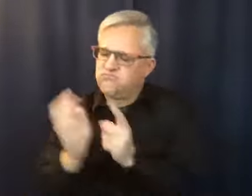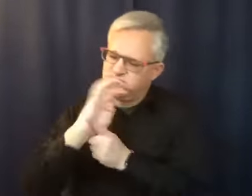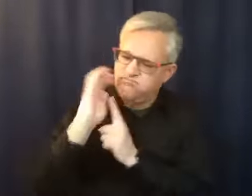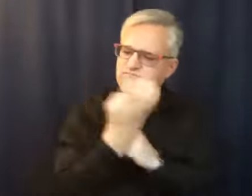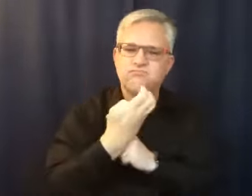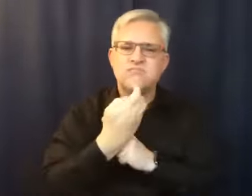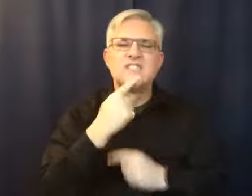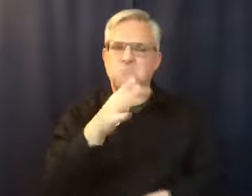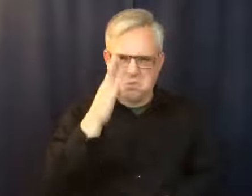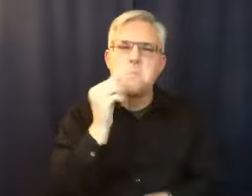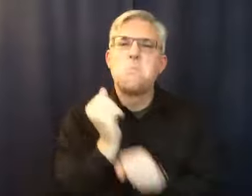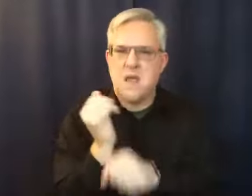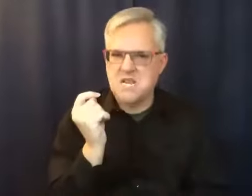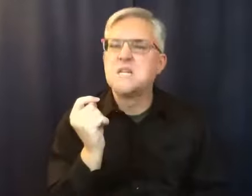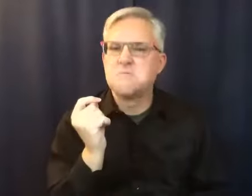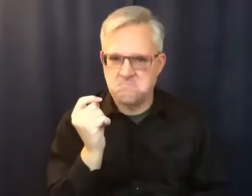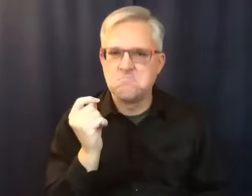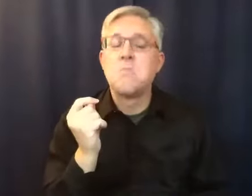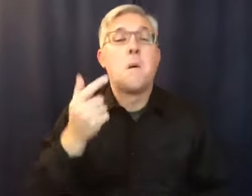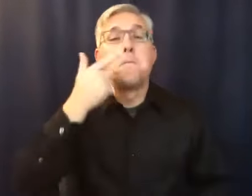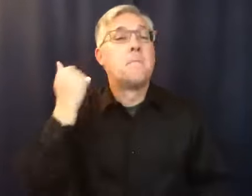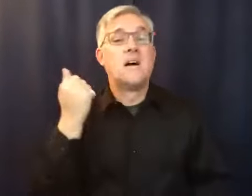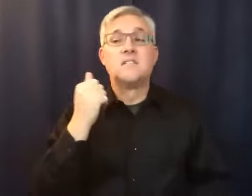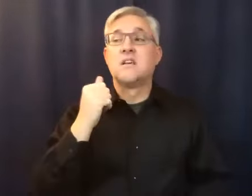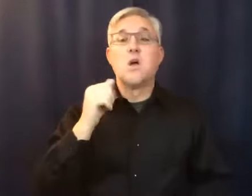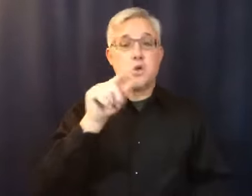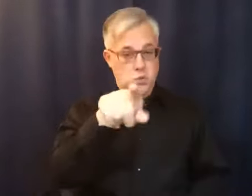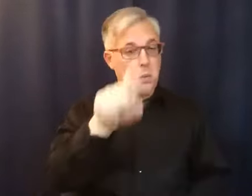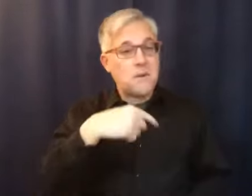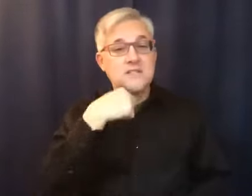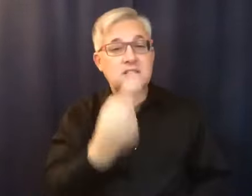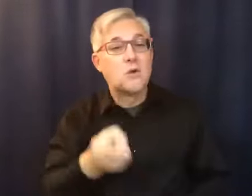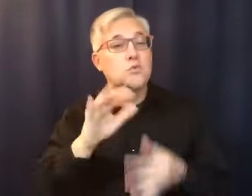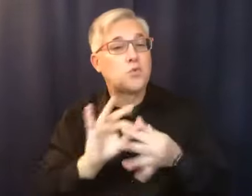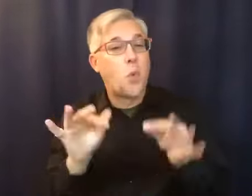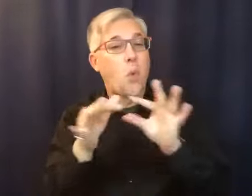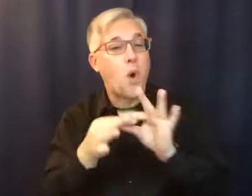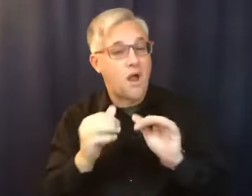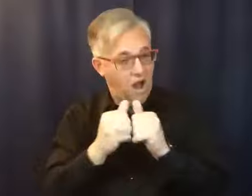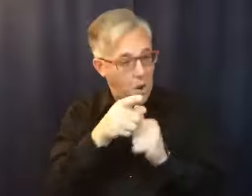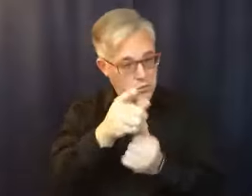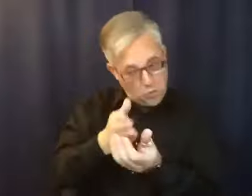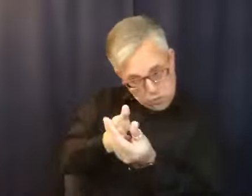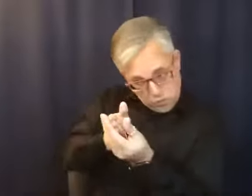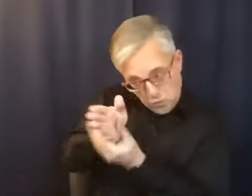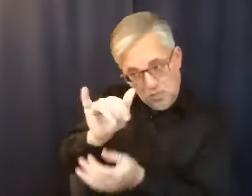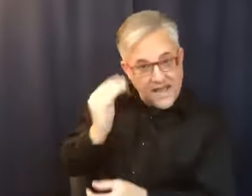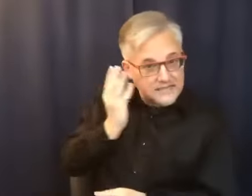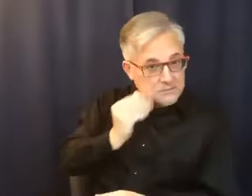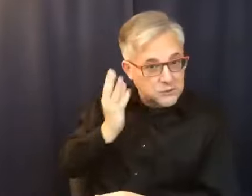because you have to tell the story of how you went through that experience, and how you lost another child, and